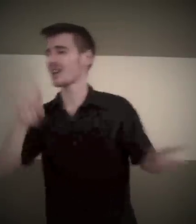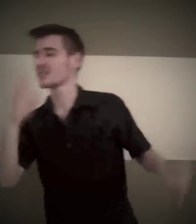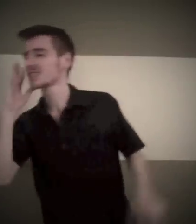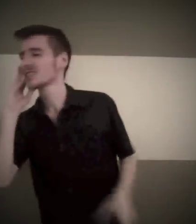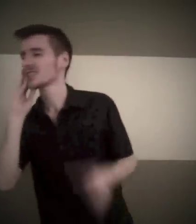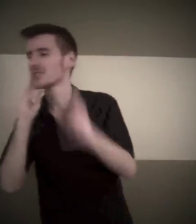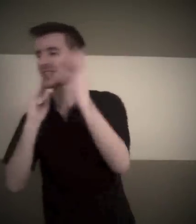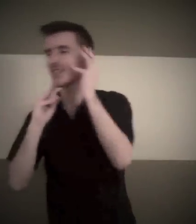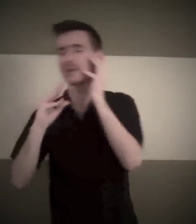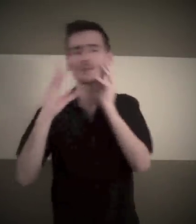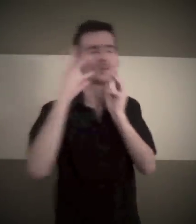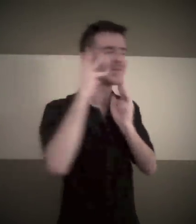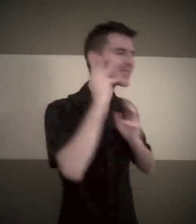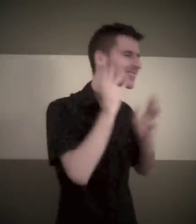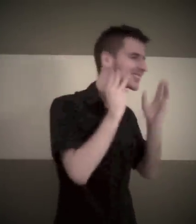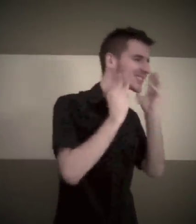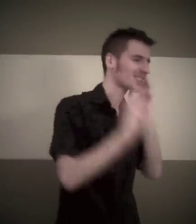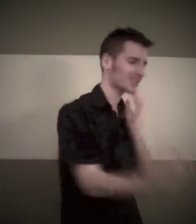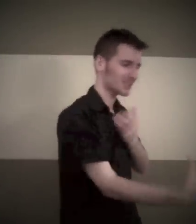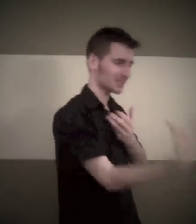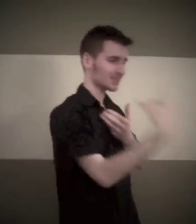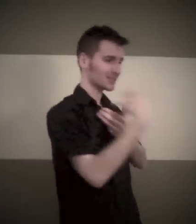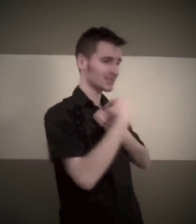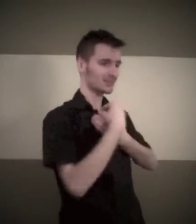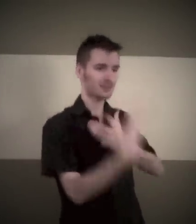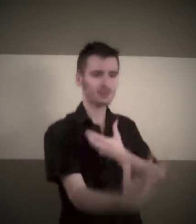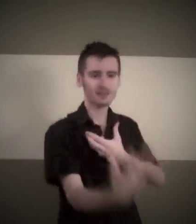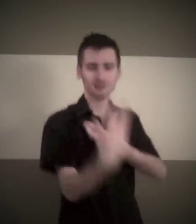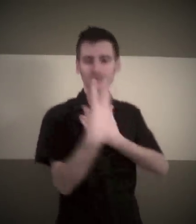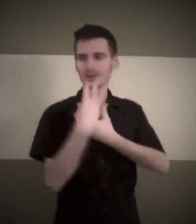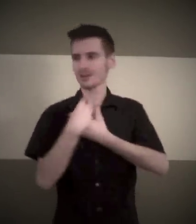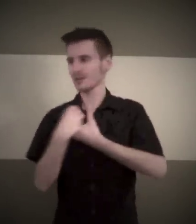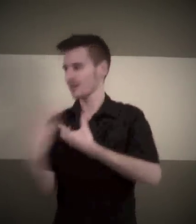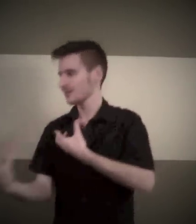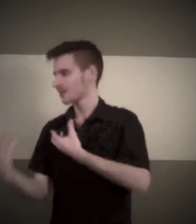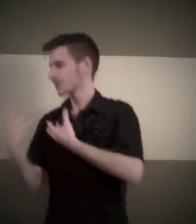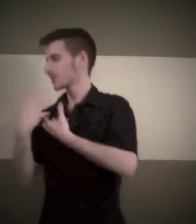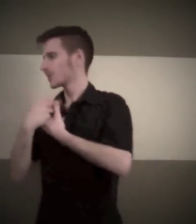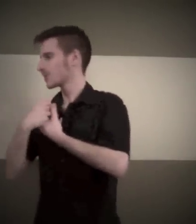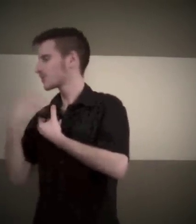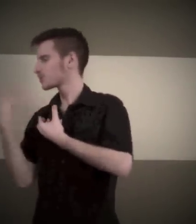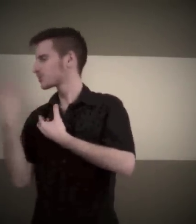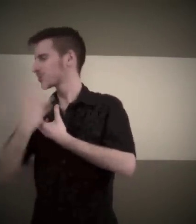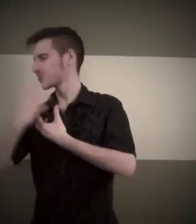did Yeah, with every broken bone, I swear I lived Oh,